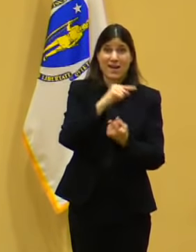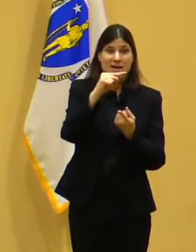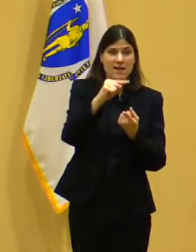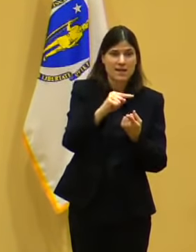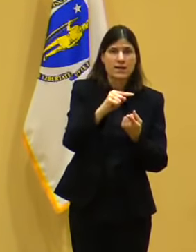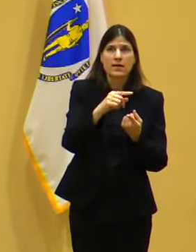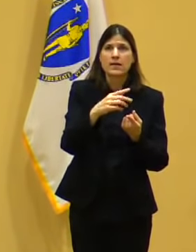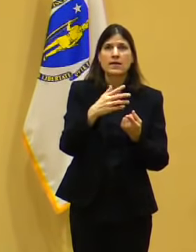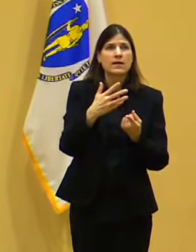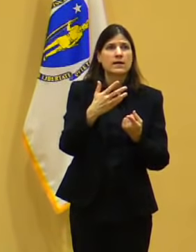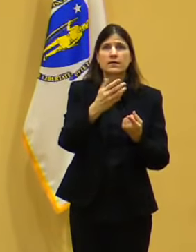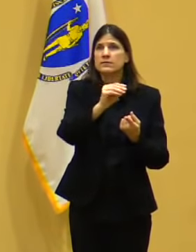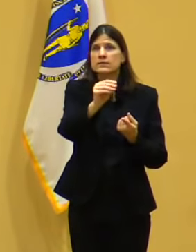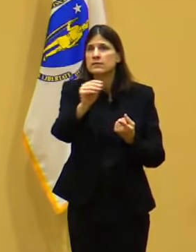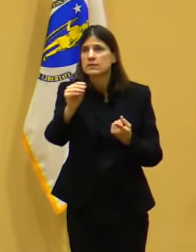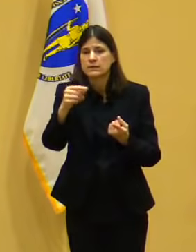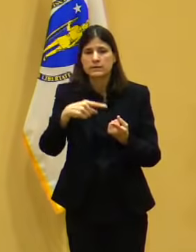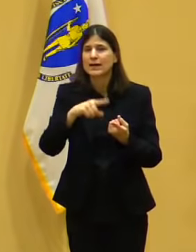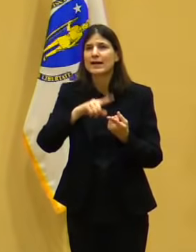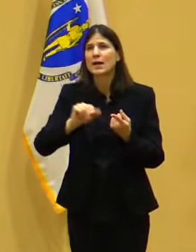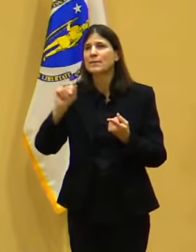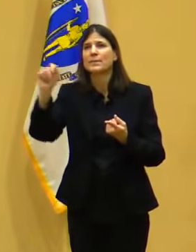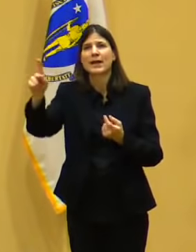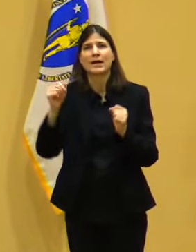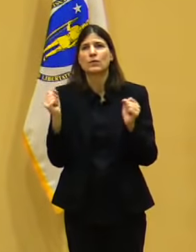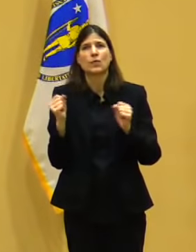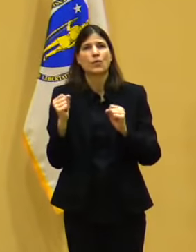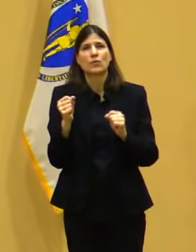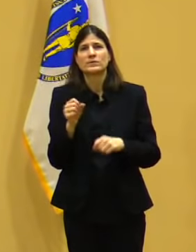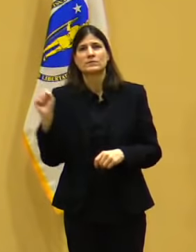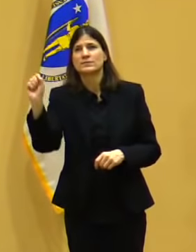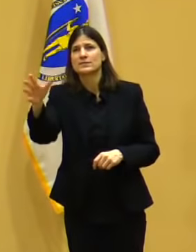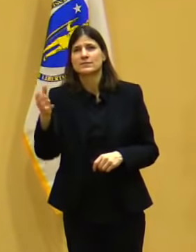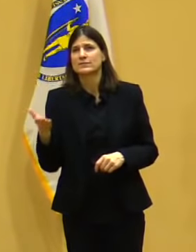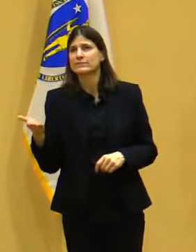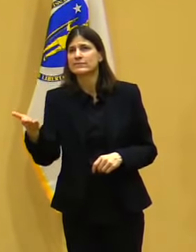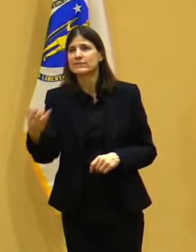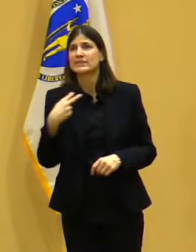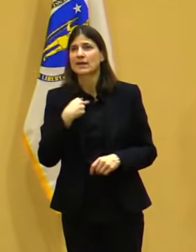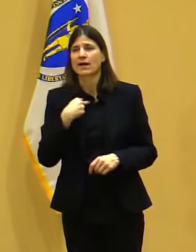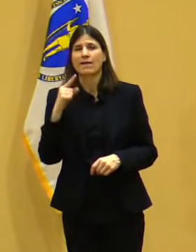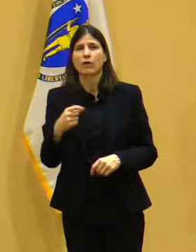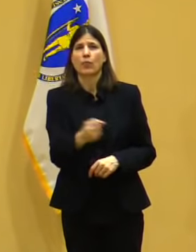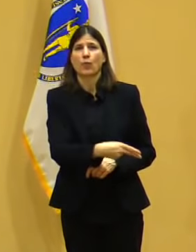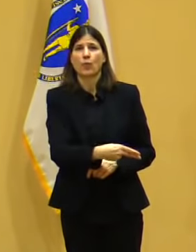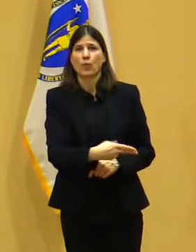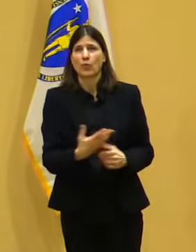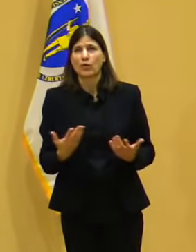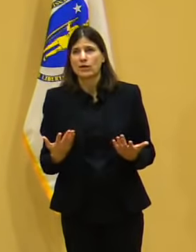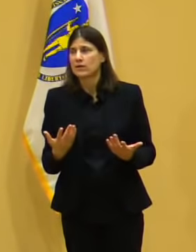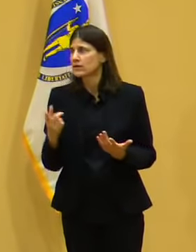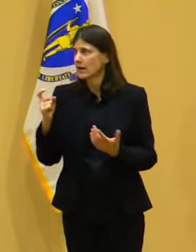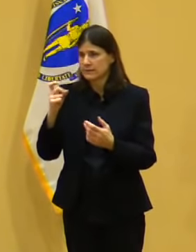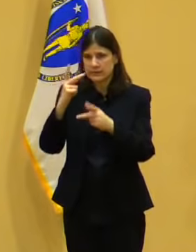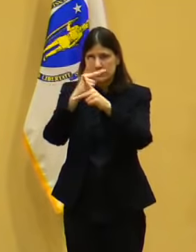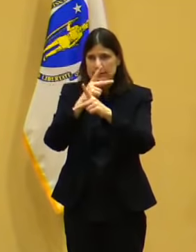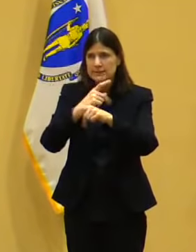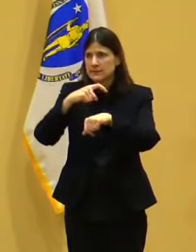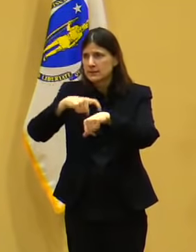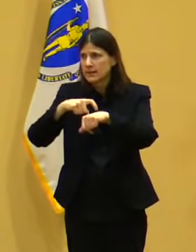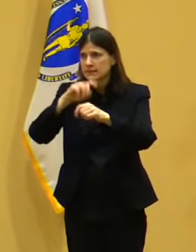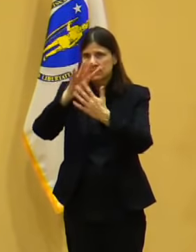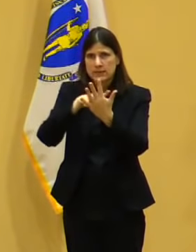require a deep freeze followed by a thaw, followed by a certain period of time where you have to use it and you can't re-freeze it, right?